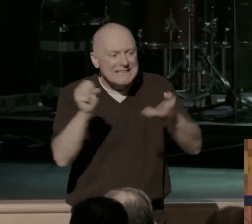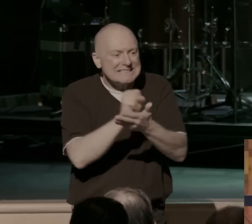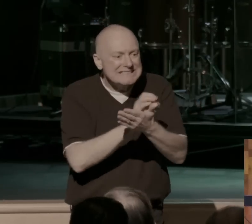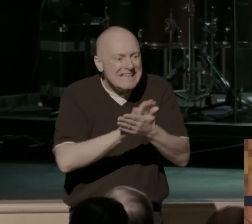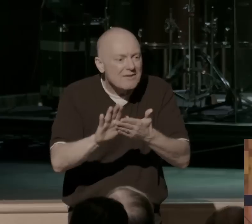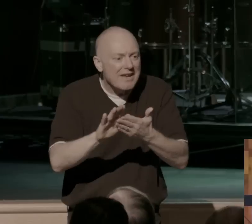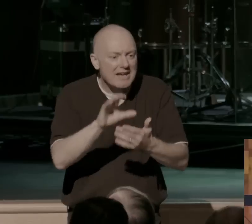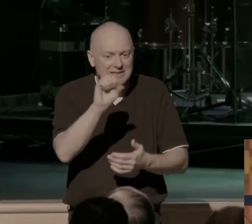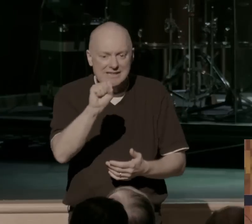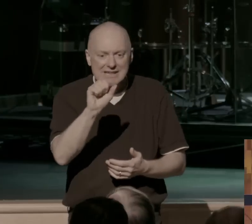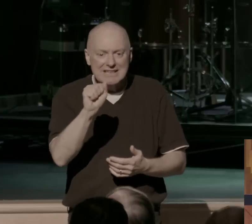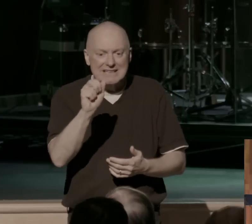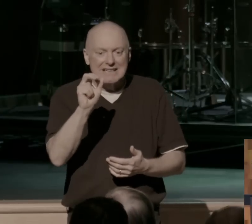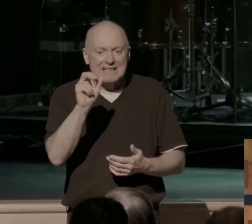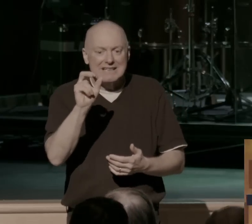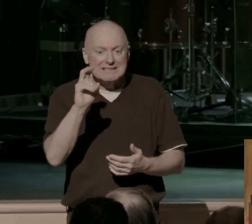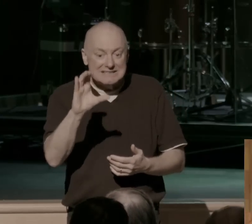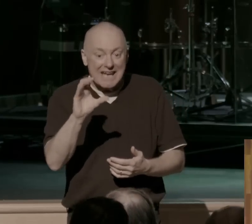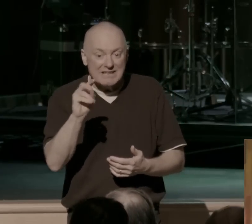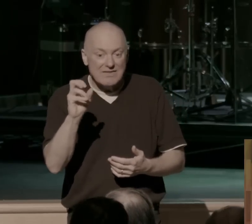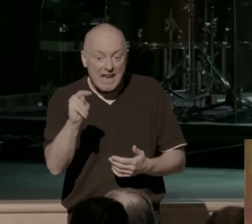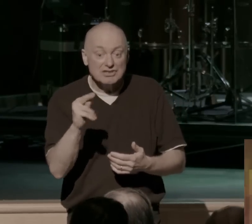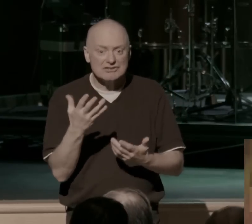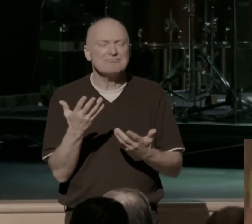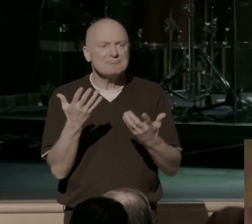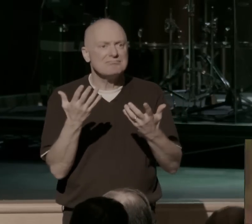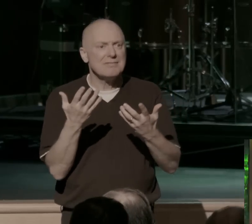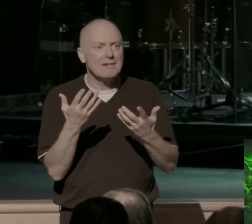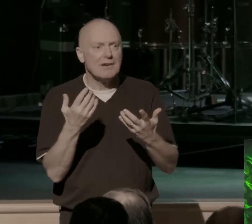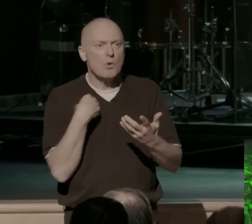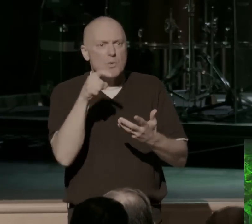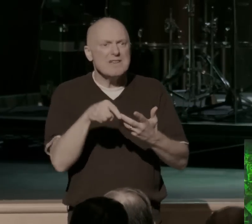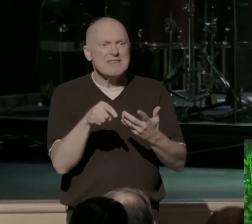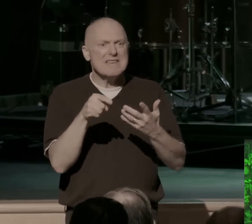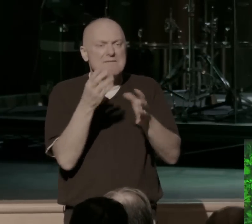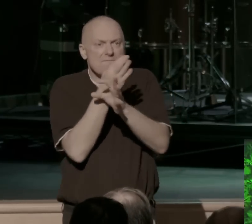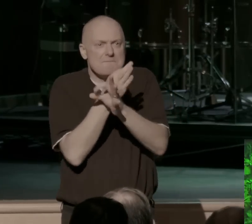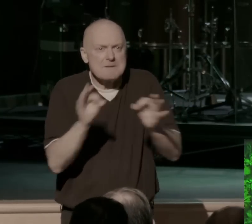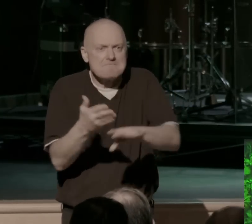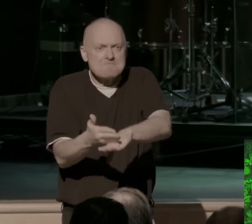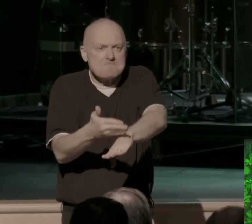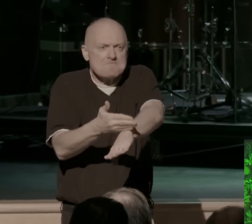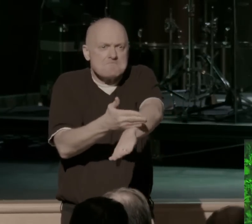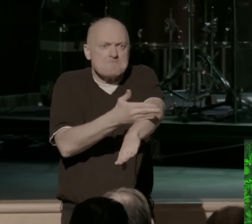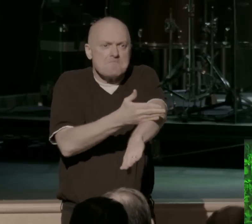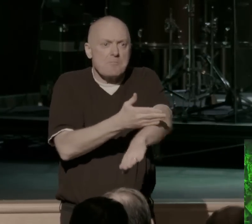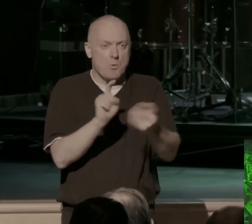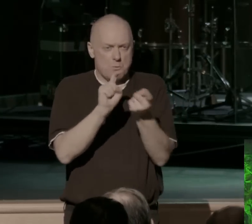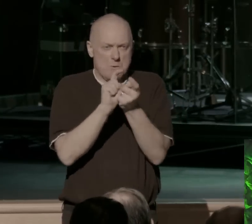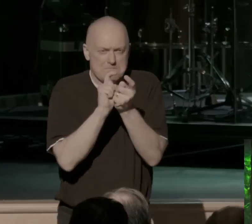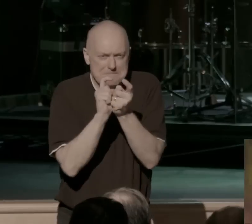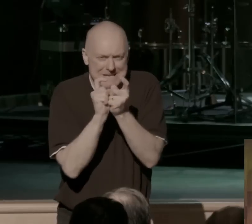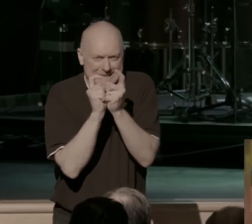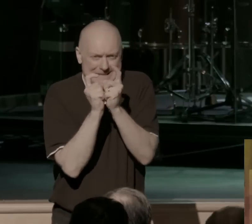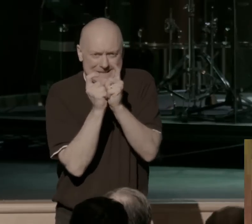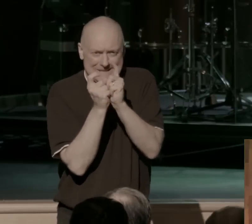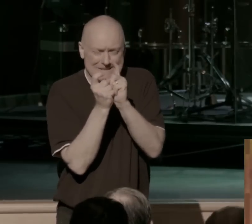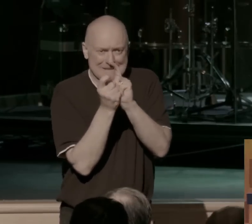And the key to walk in that same freedom, the key to doing that is called repentance, where we turn, where we're facing Egypt, we're facing our